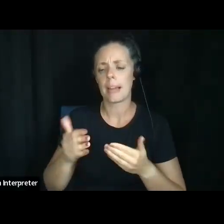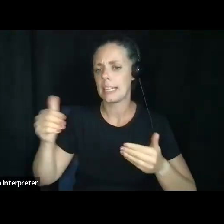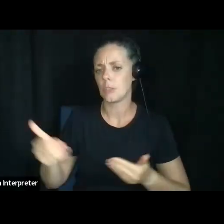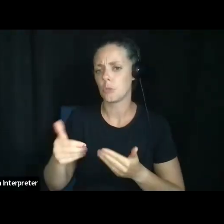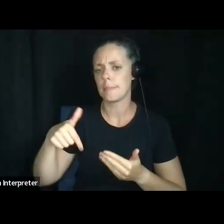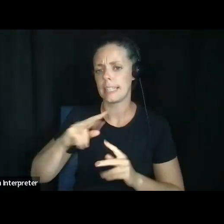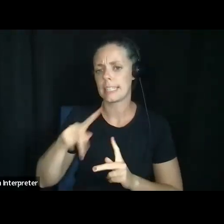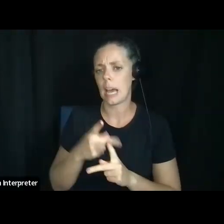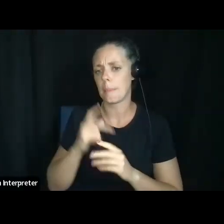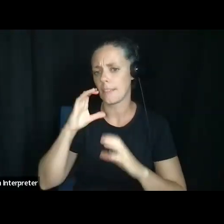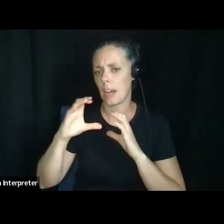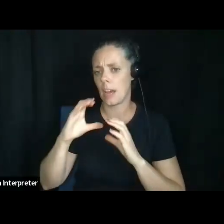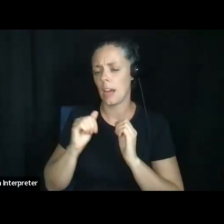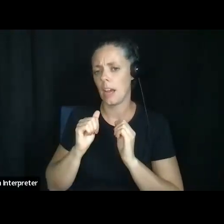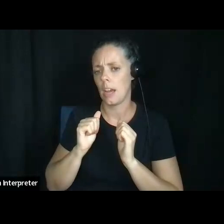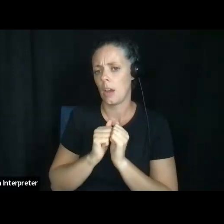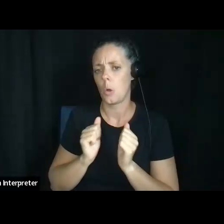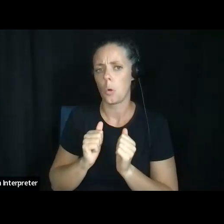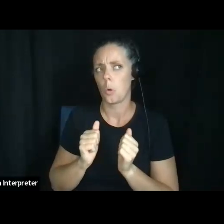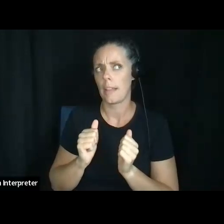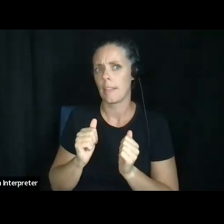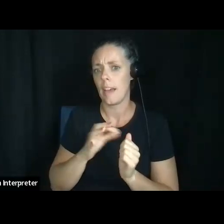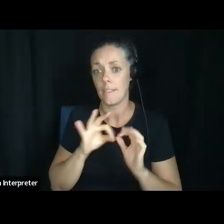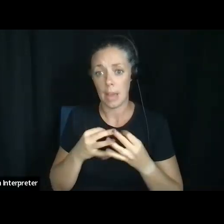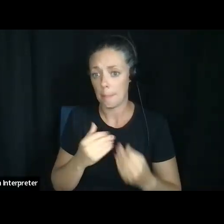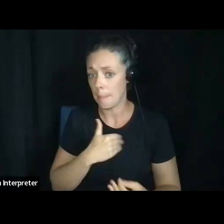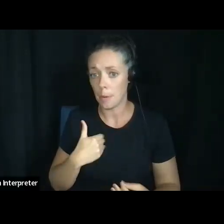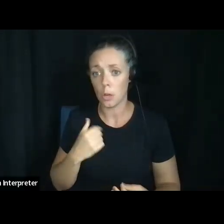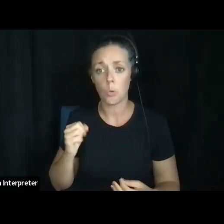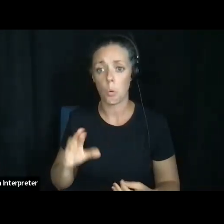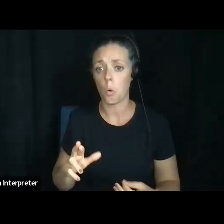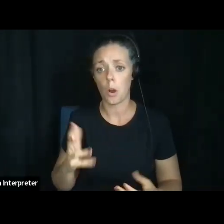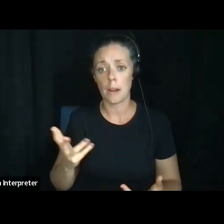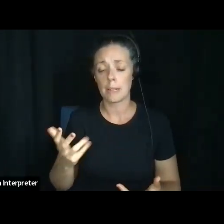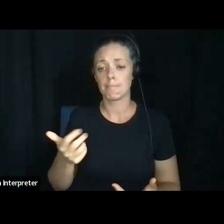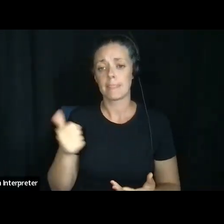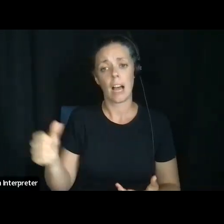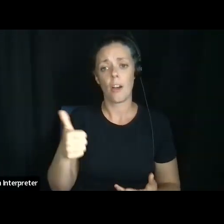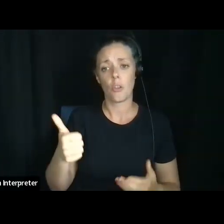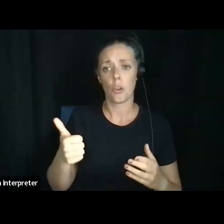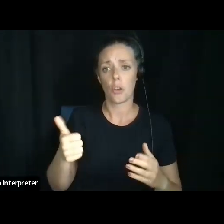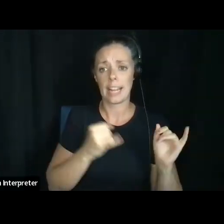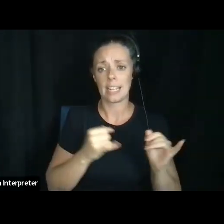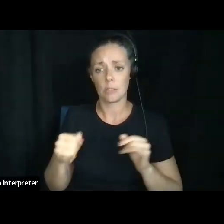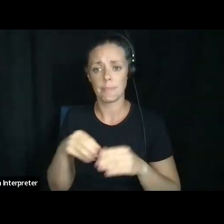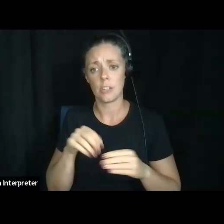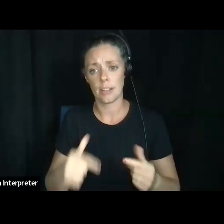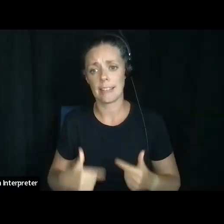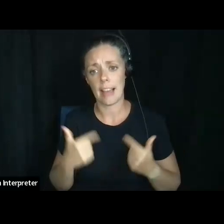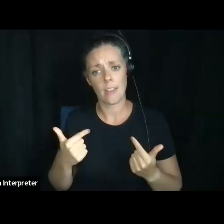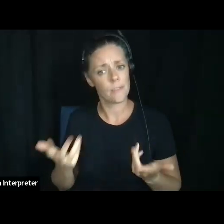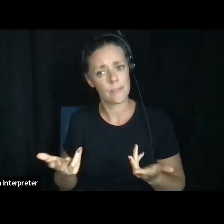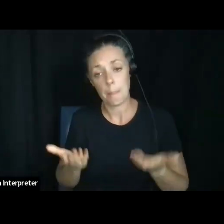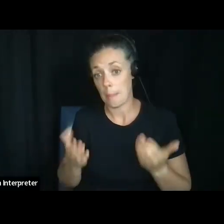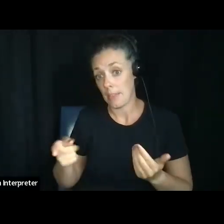conversations, maybe family members or, um, just other individuals in your life who might not know about